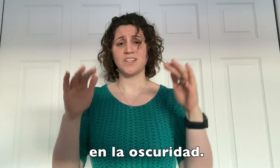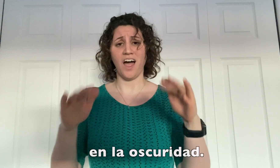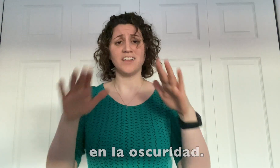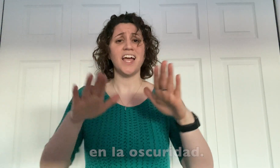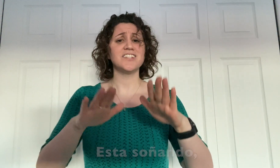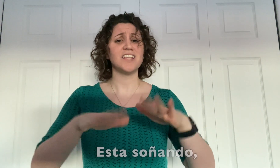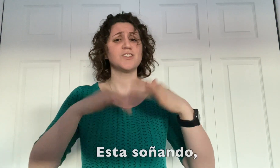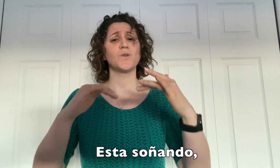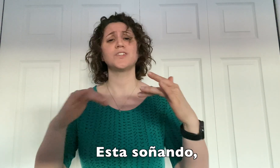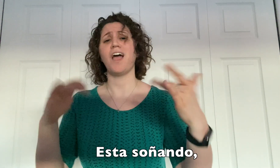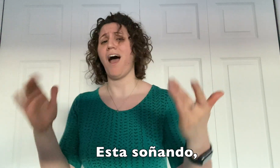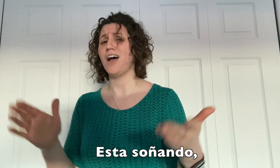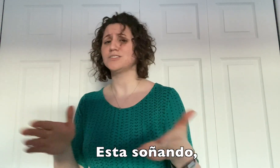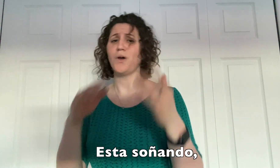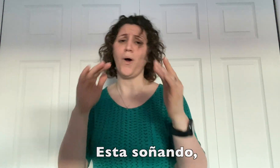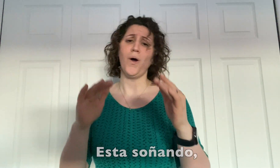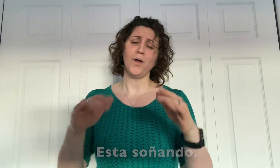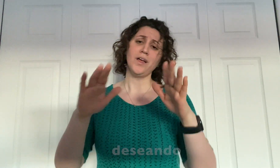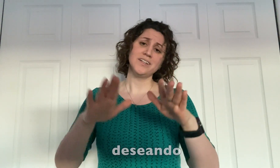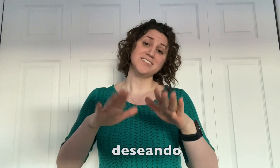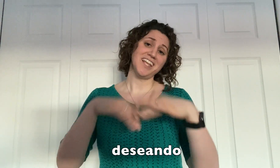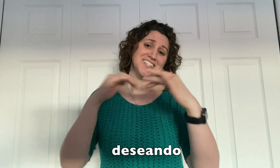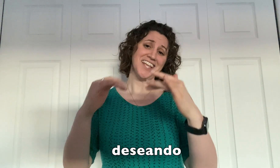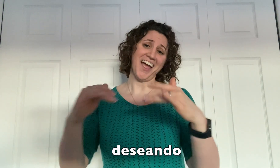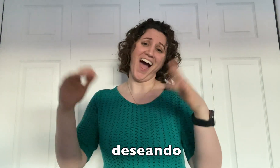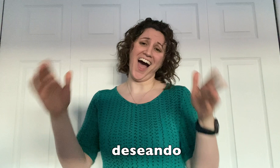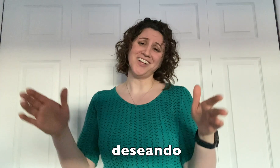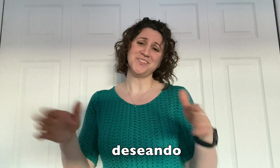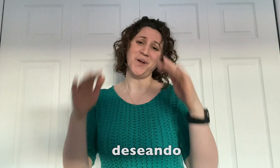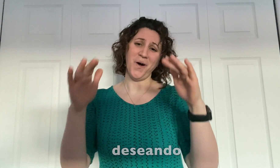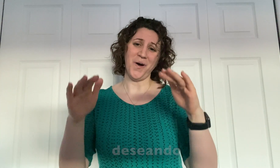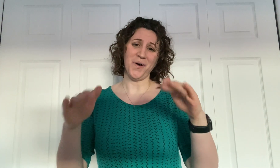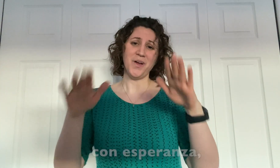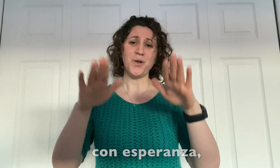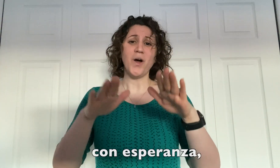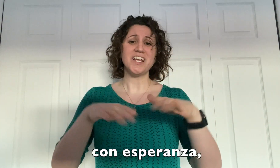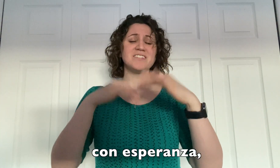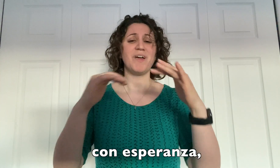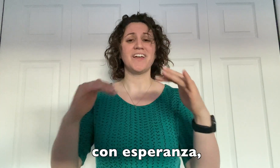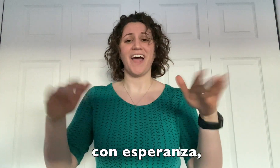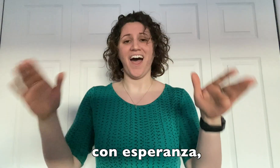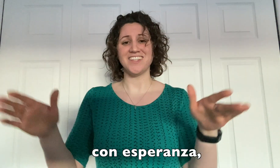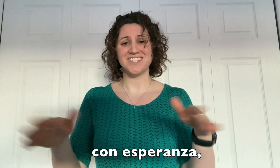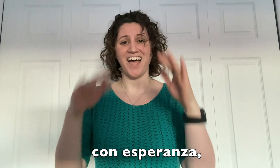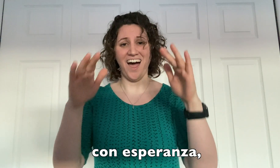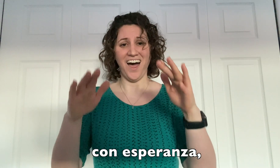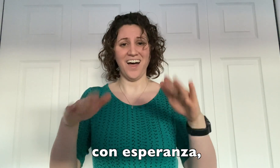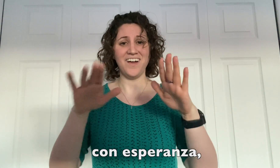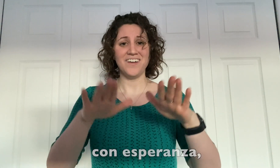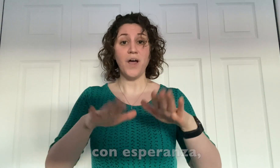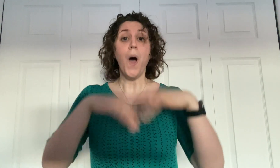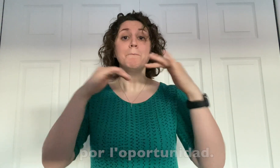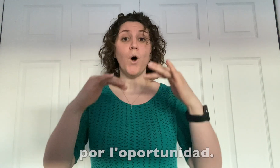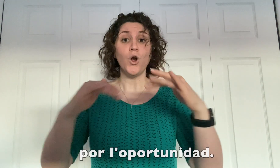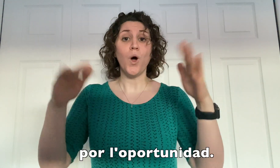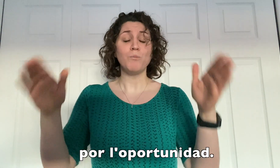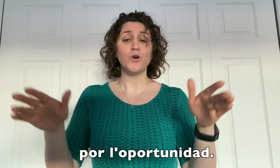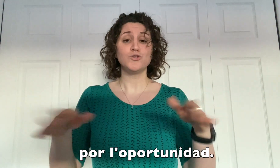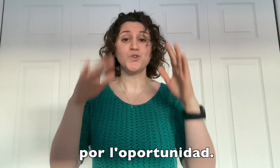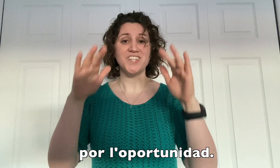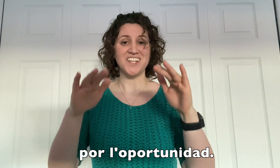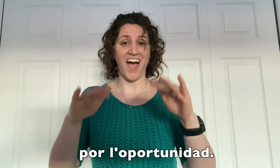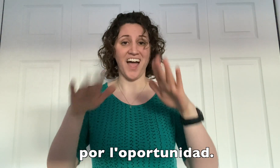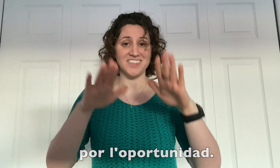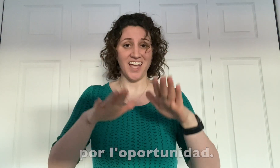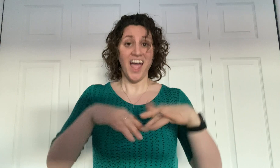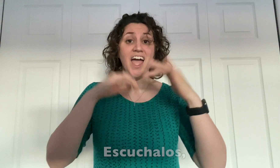oscuridad. Estás soñando, deseando, con esperanza, con la